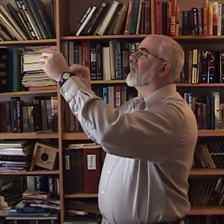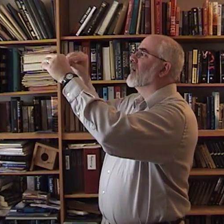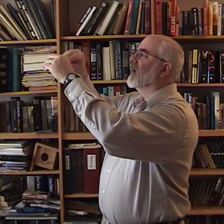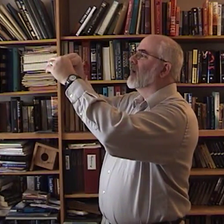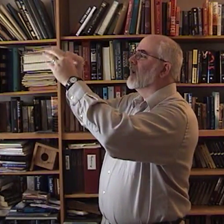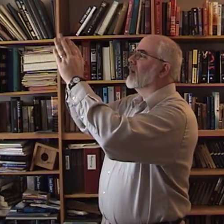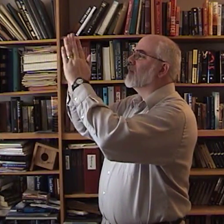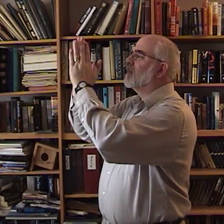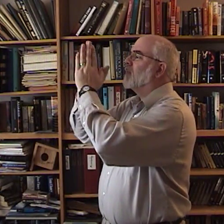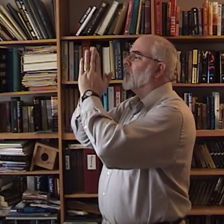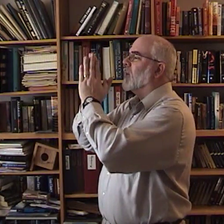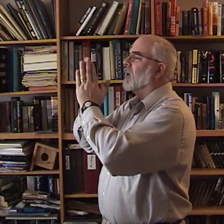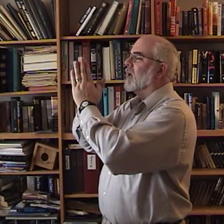in prayer.